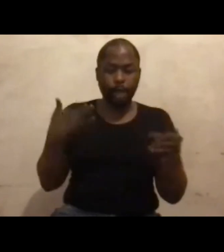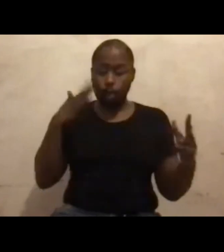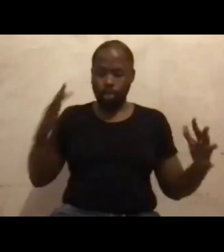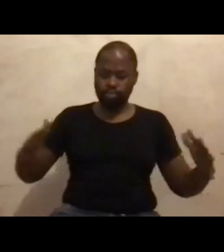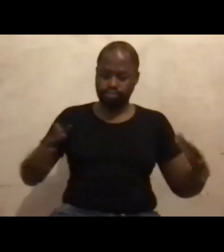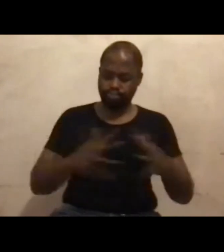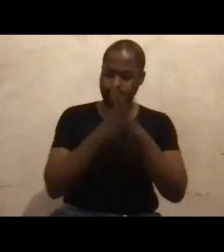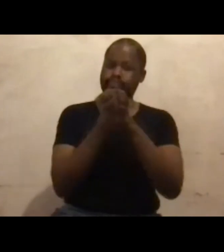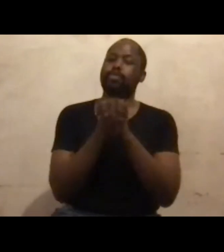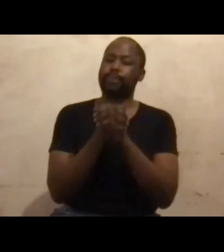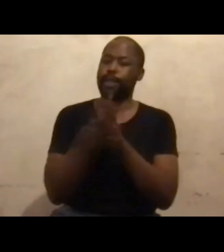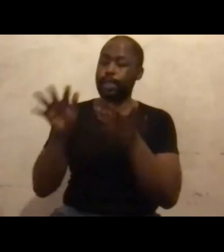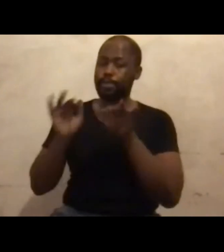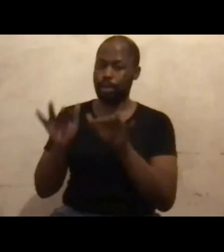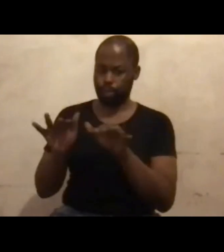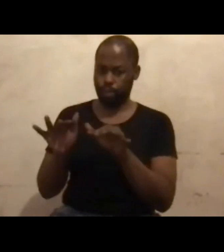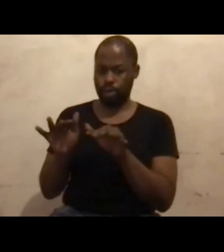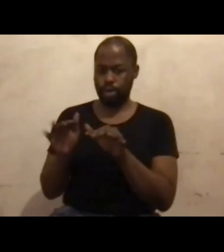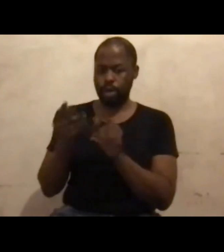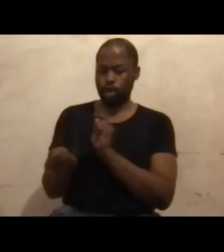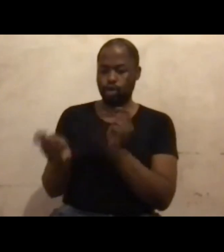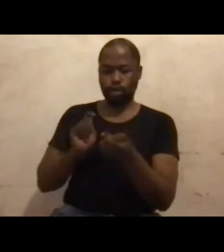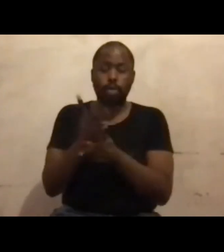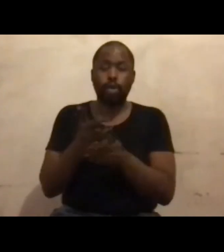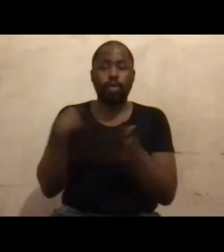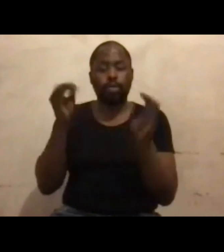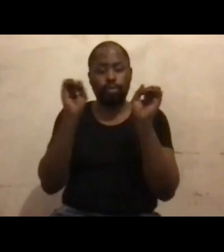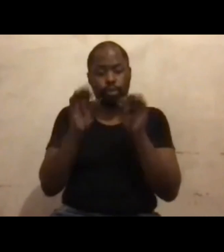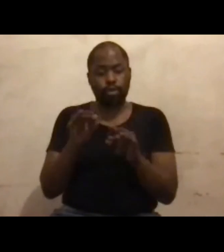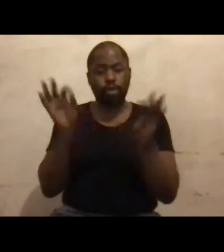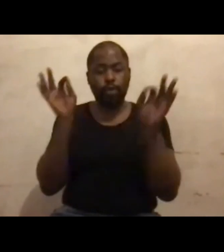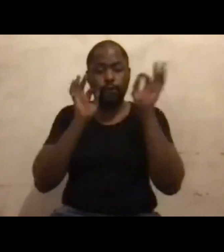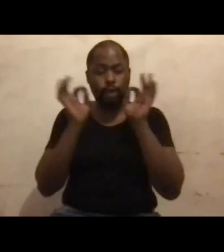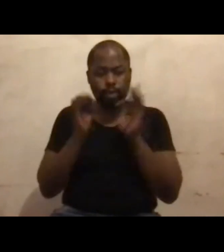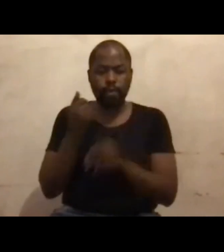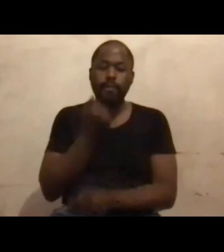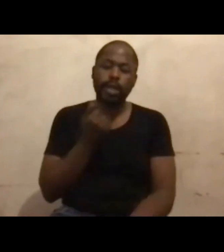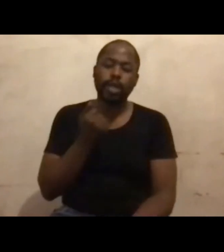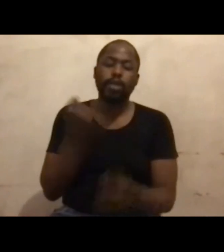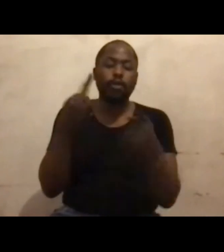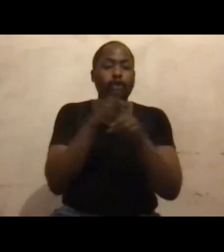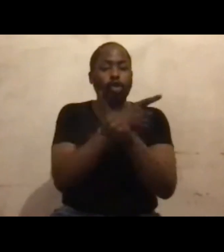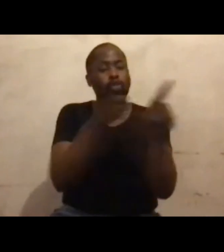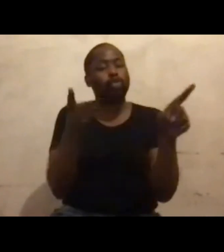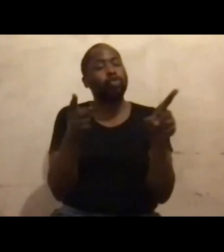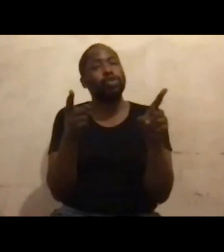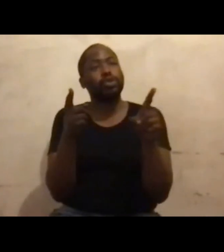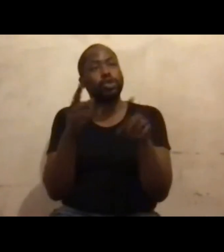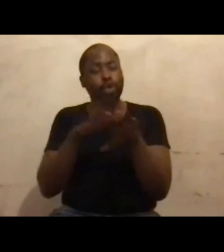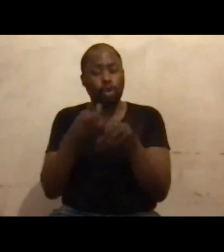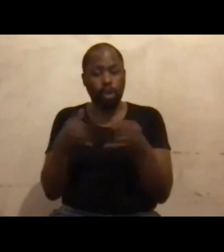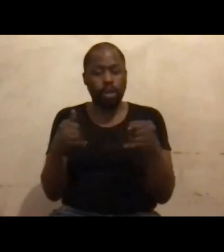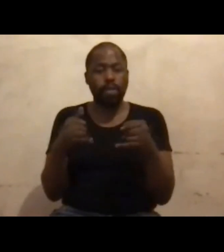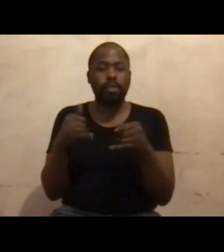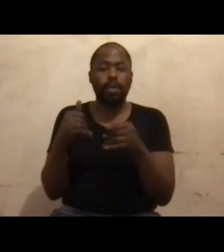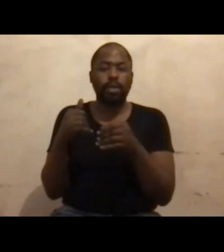to change our lives and other people's lives. Please, for those that's online, keep engaging,